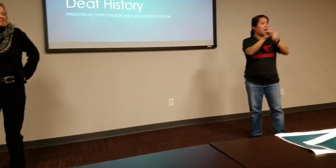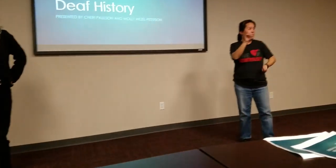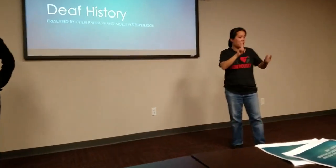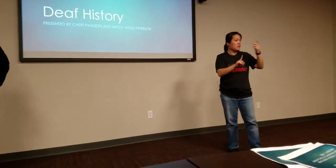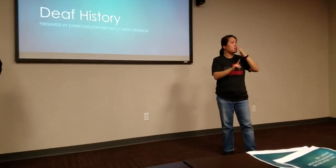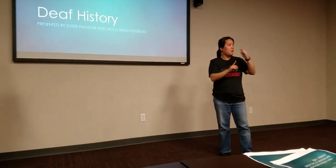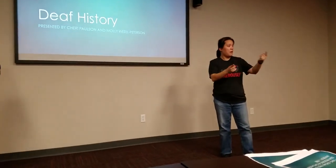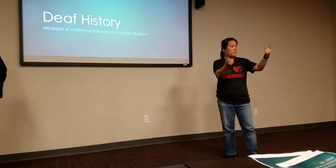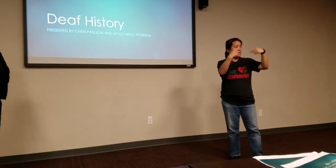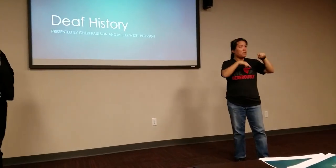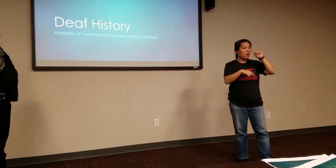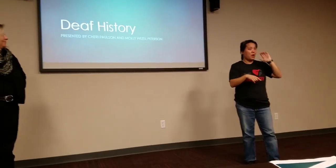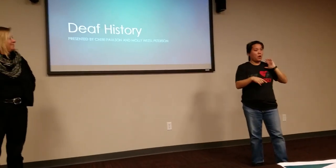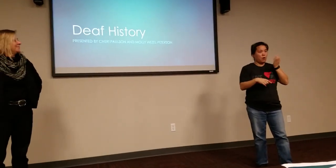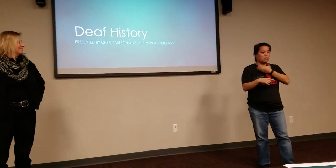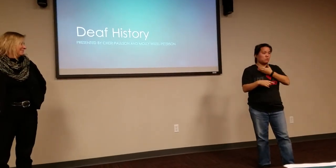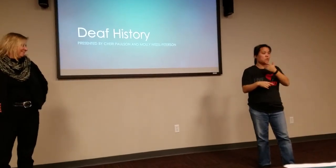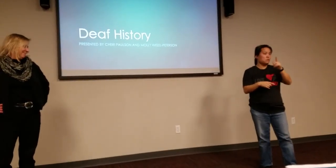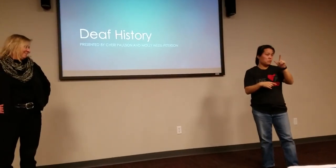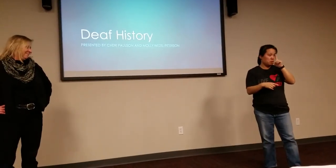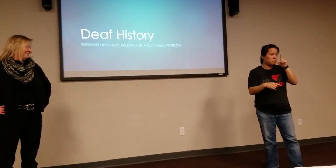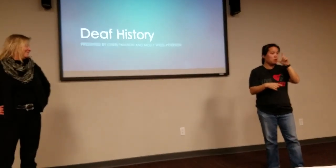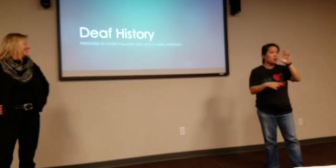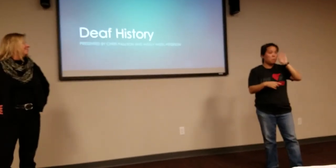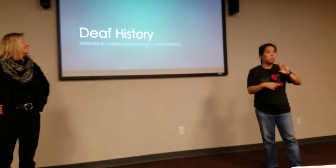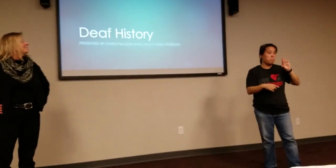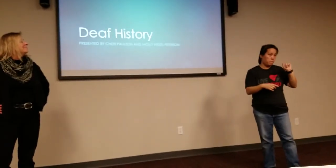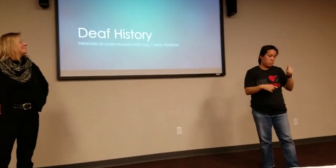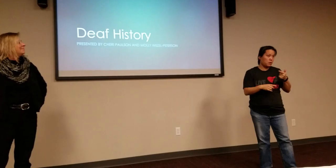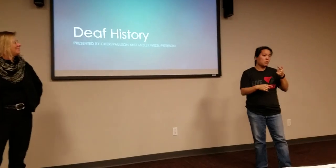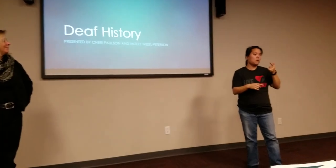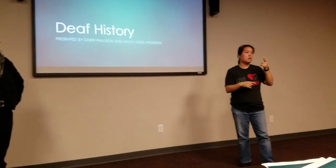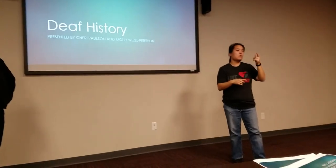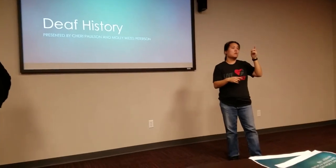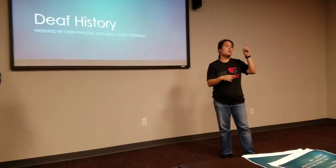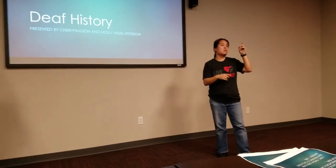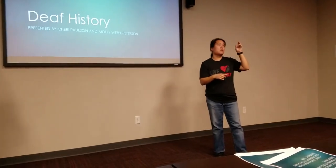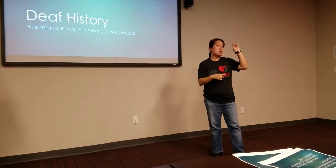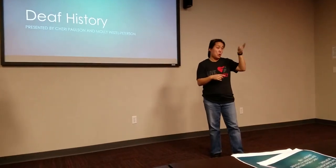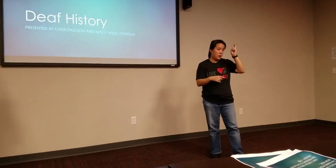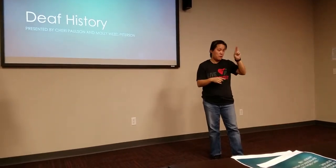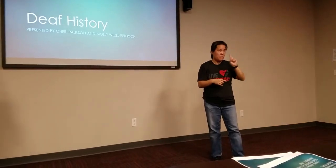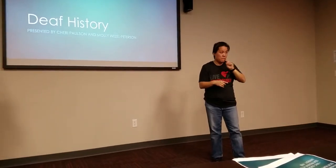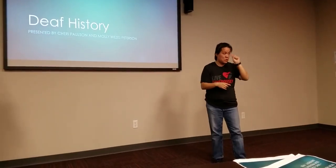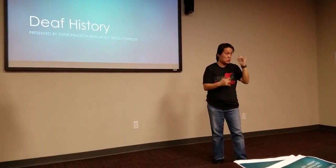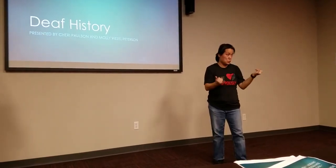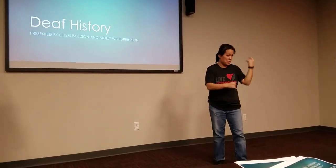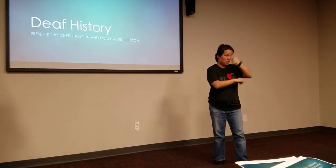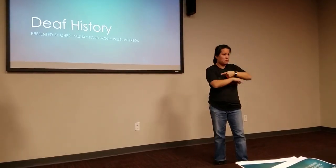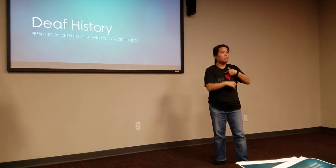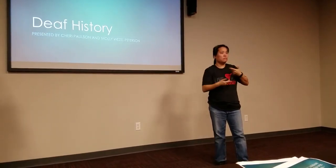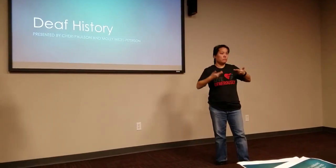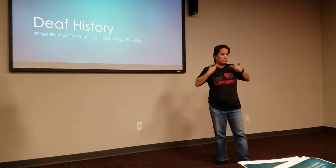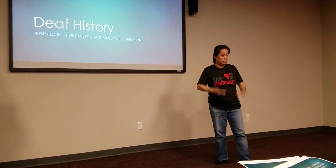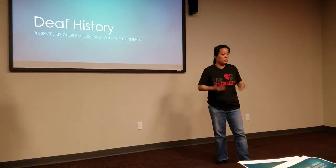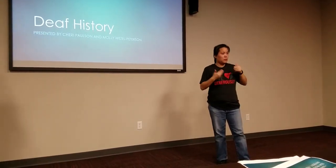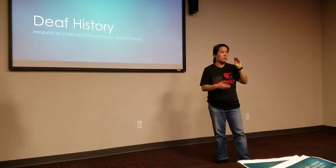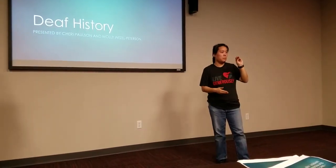Hello, everyone. Thank you for coming today to our Lunch and Learn from Bay. Today we're talking about